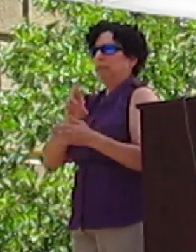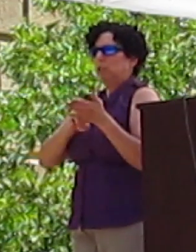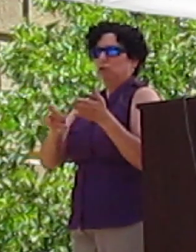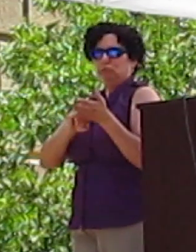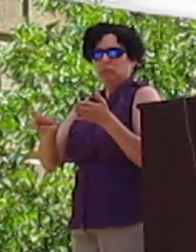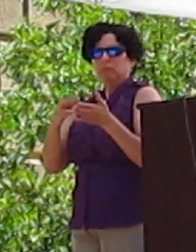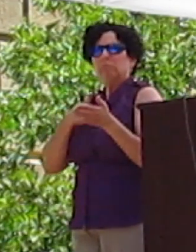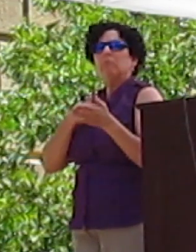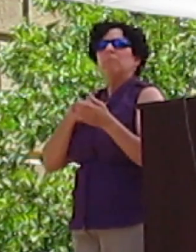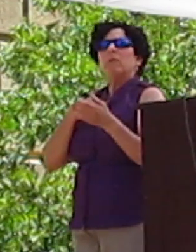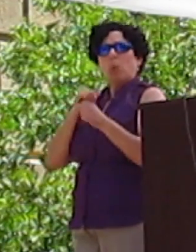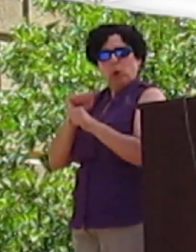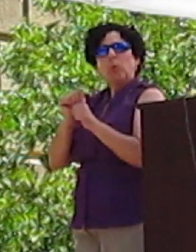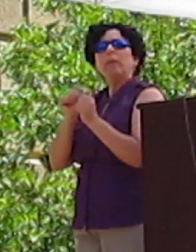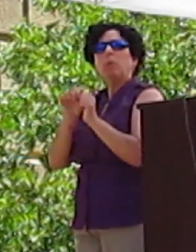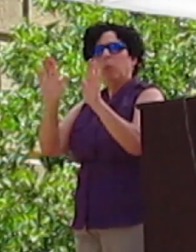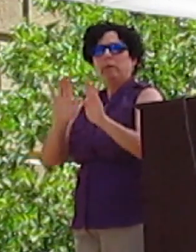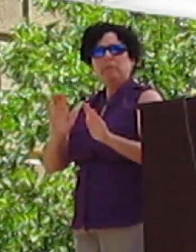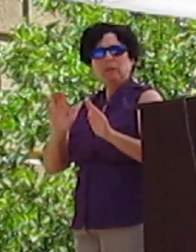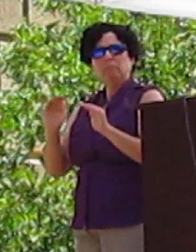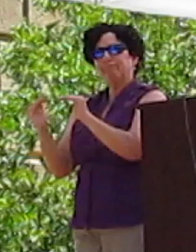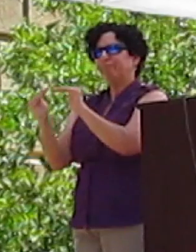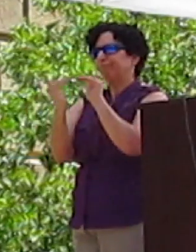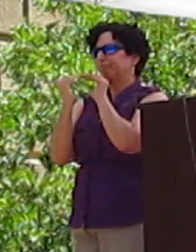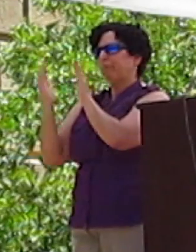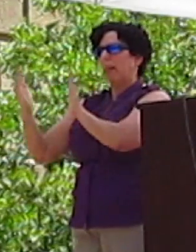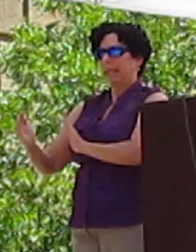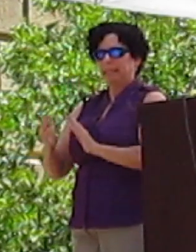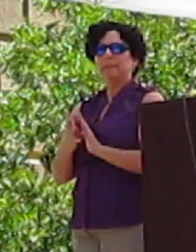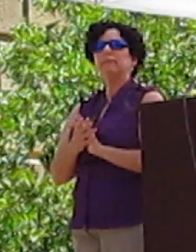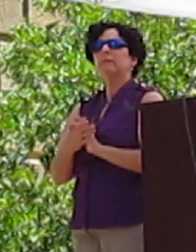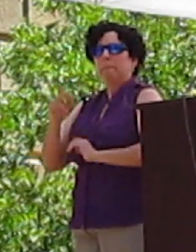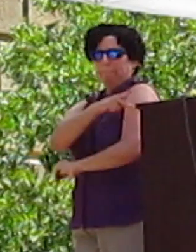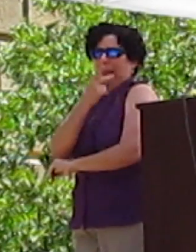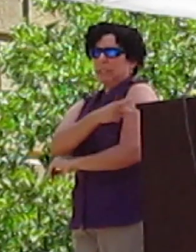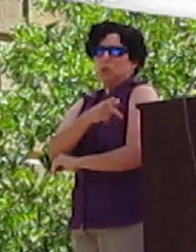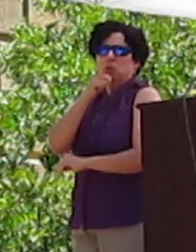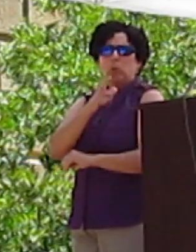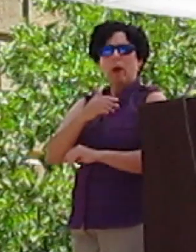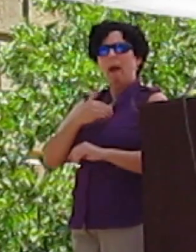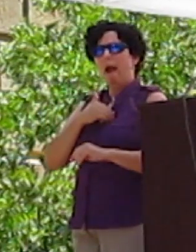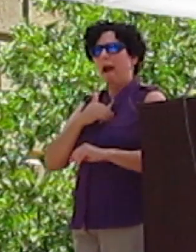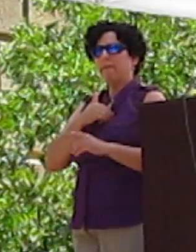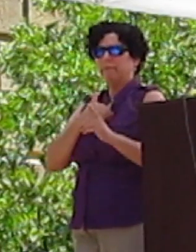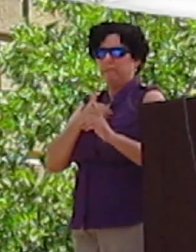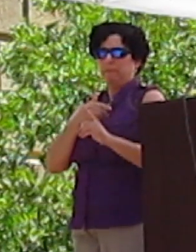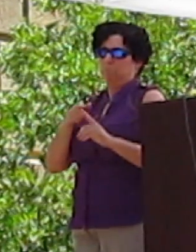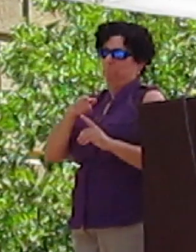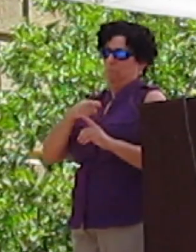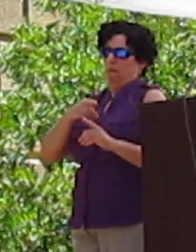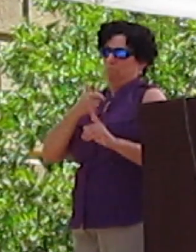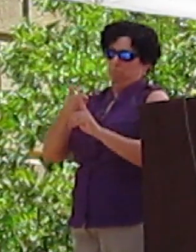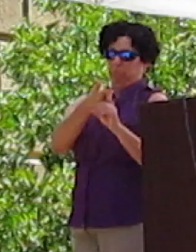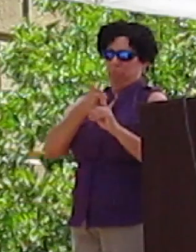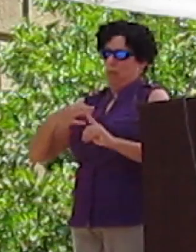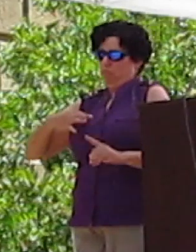where I work with wonderful colleagues, working with patients who, for a variety of reasons, volunteer themselves to